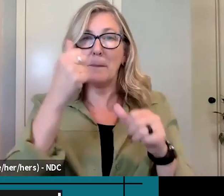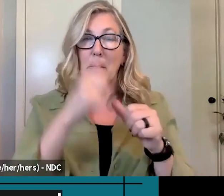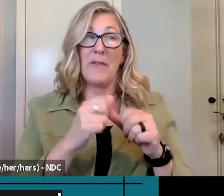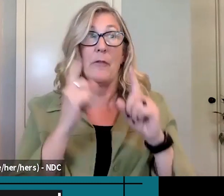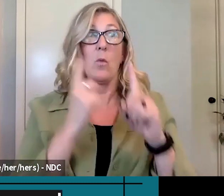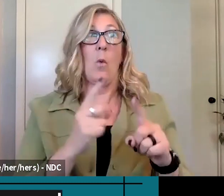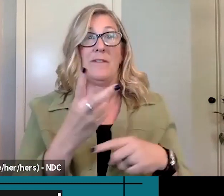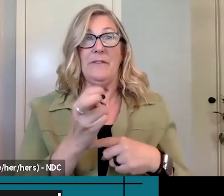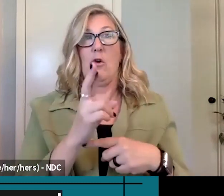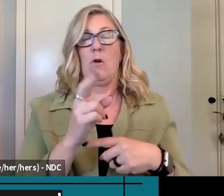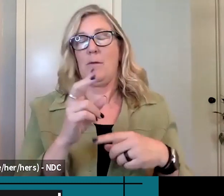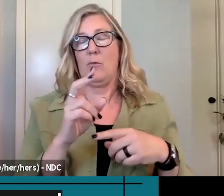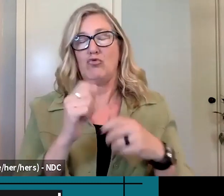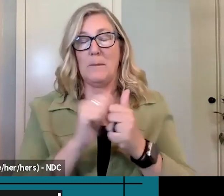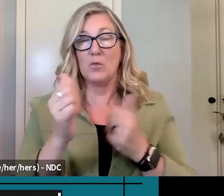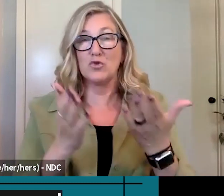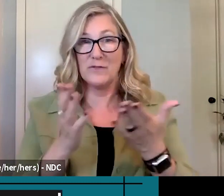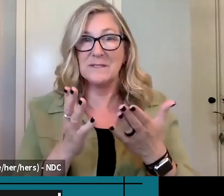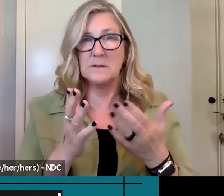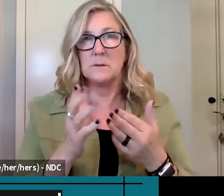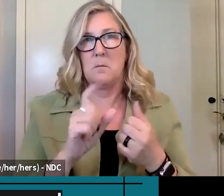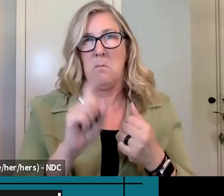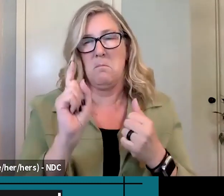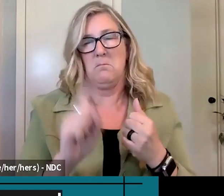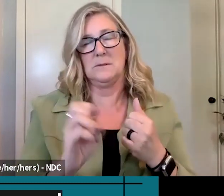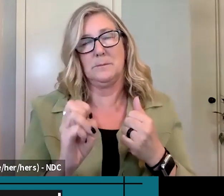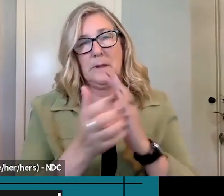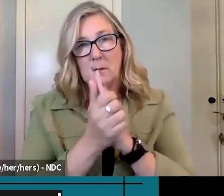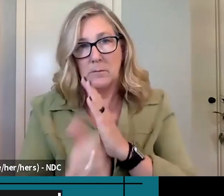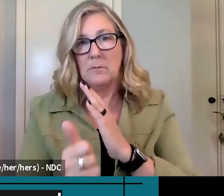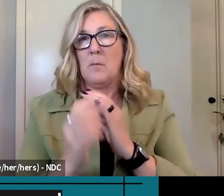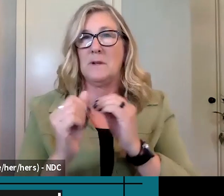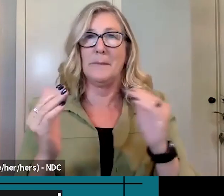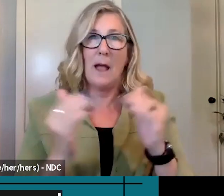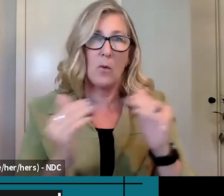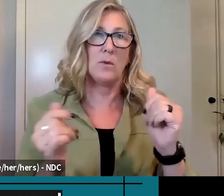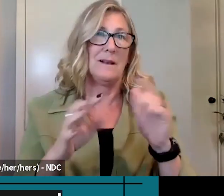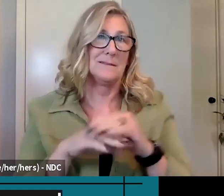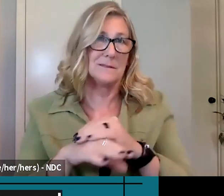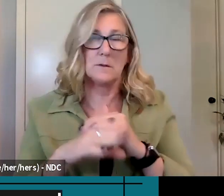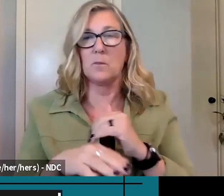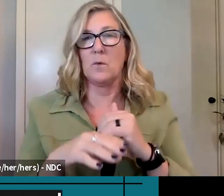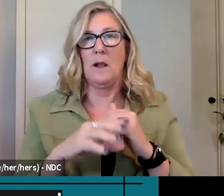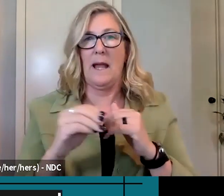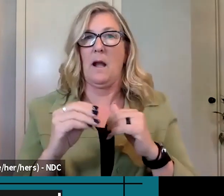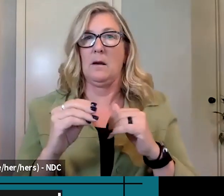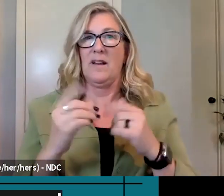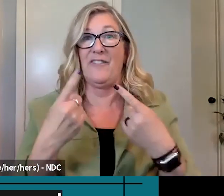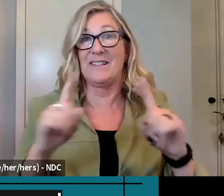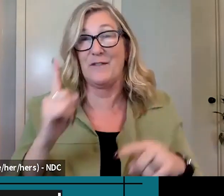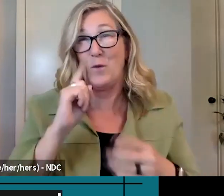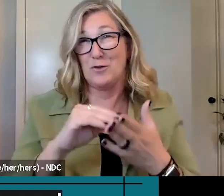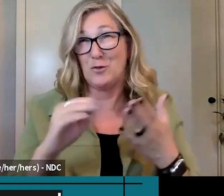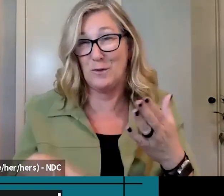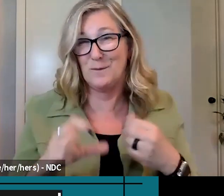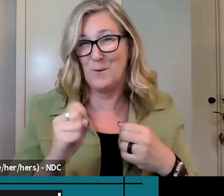we come across. Remember, too, that remote services must be accessible, equivalent, and